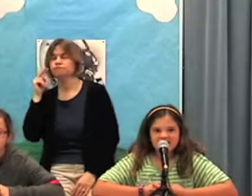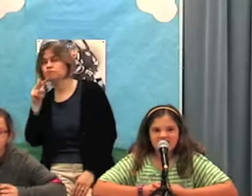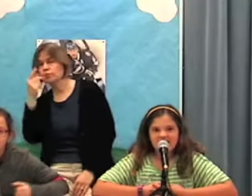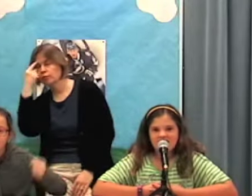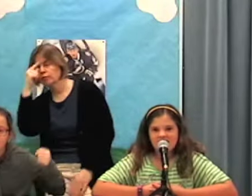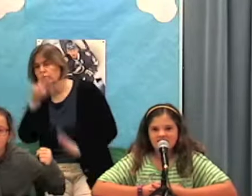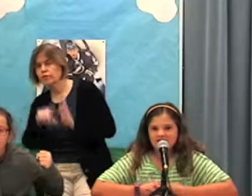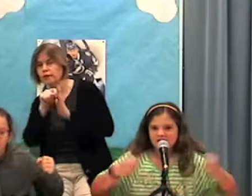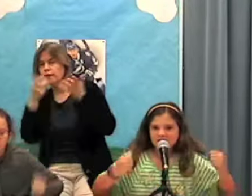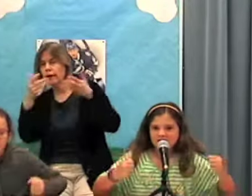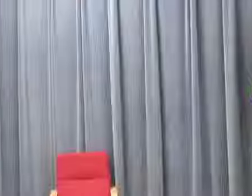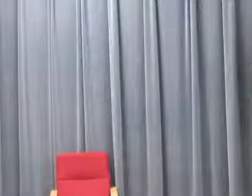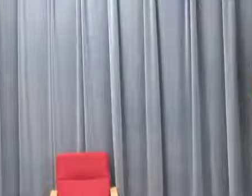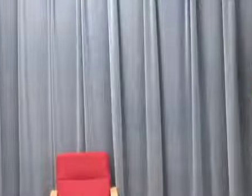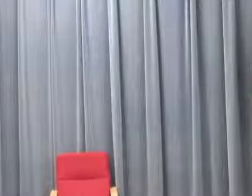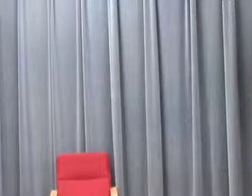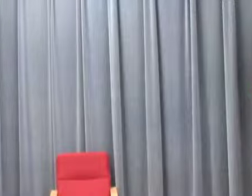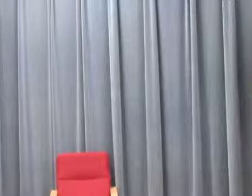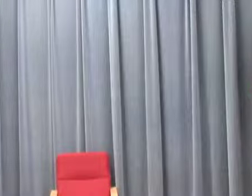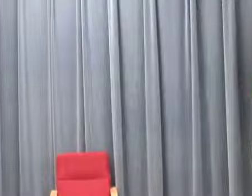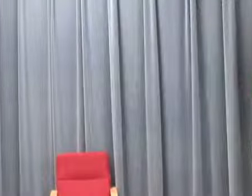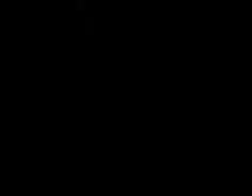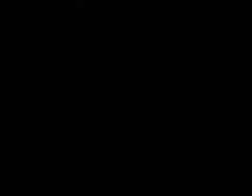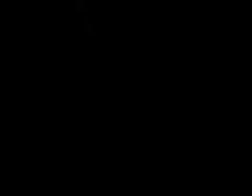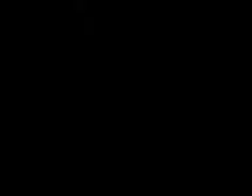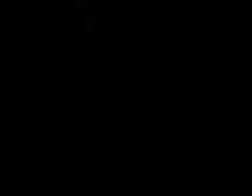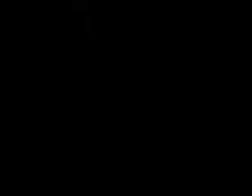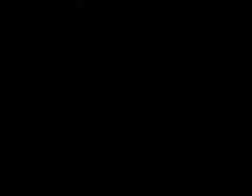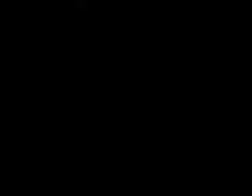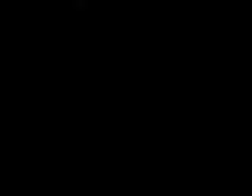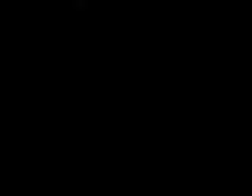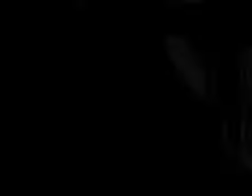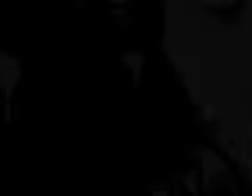video. B-2-12, believe!